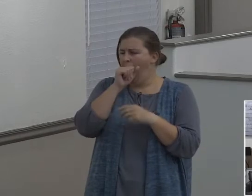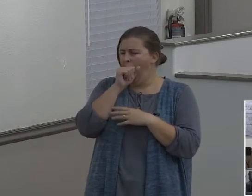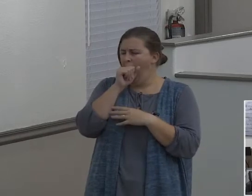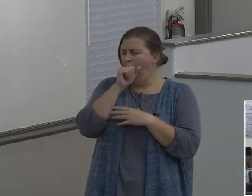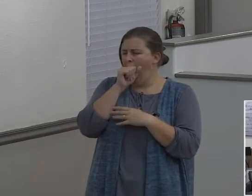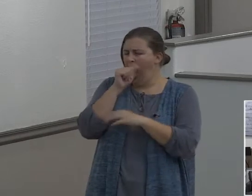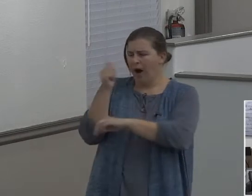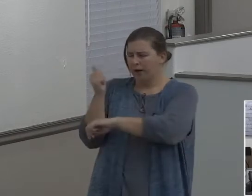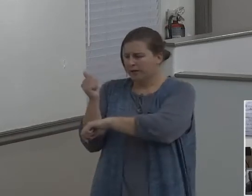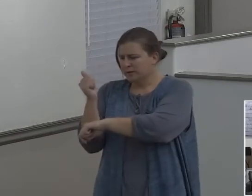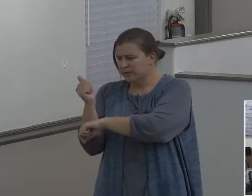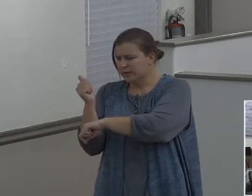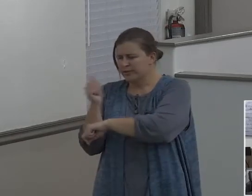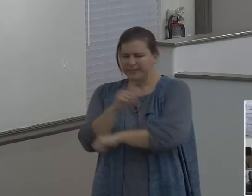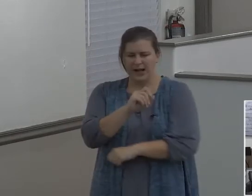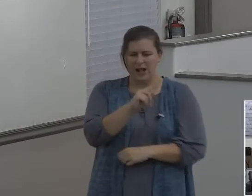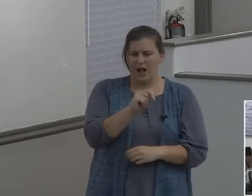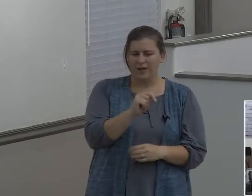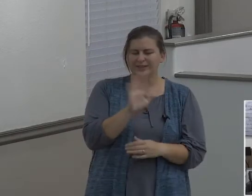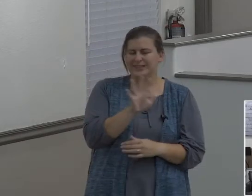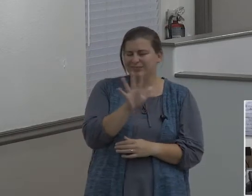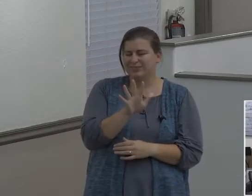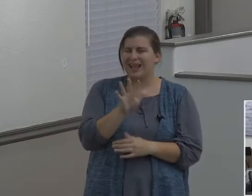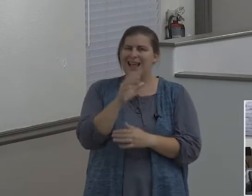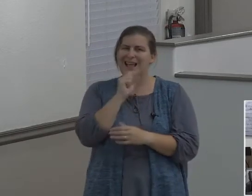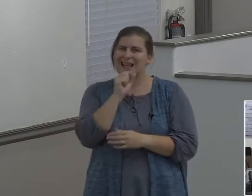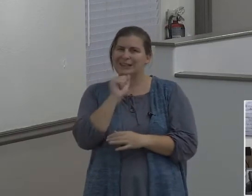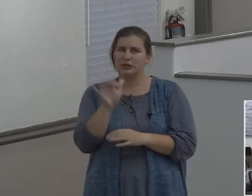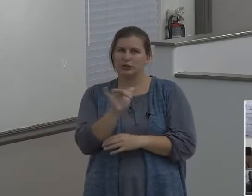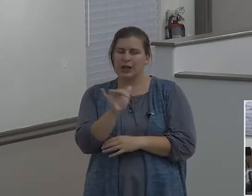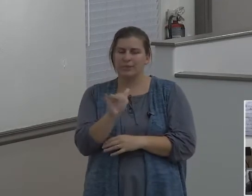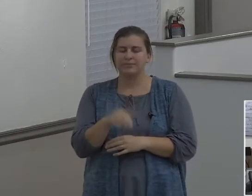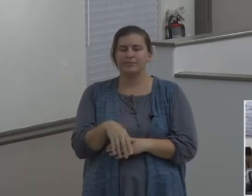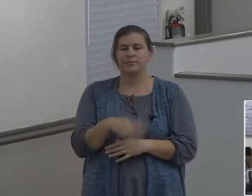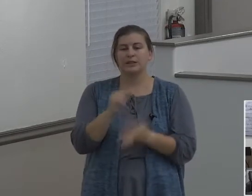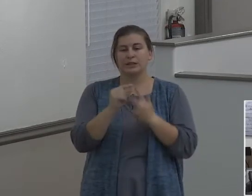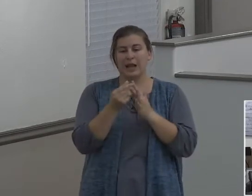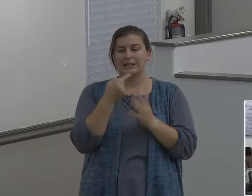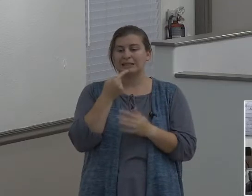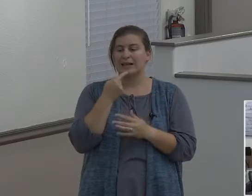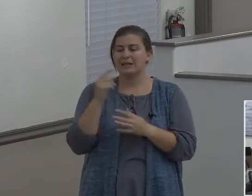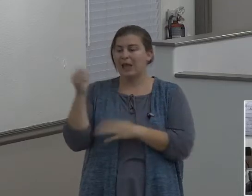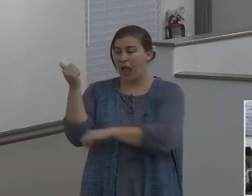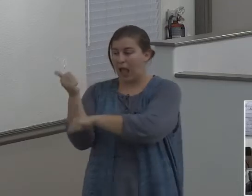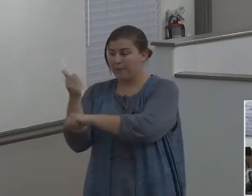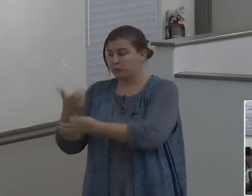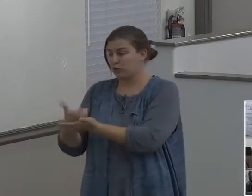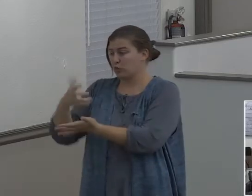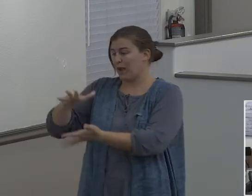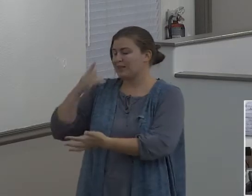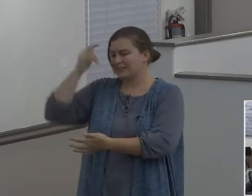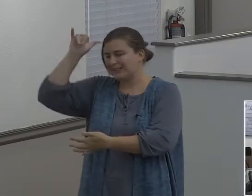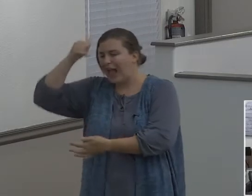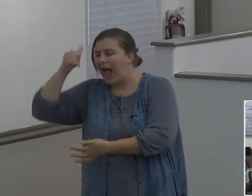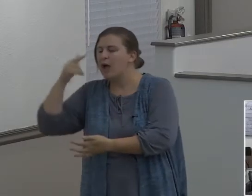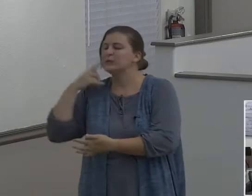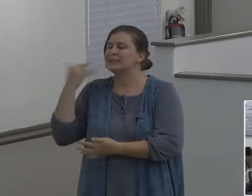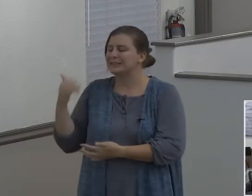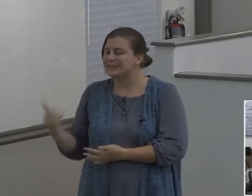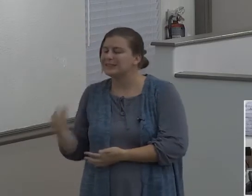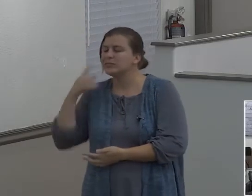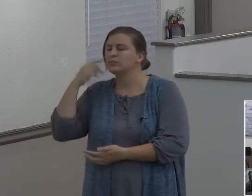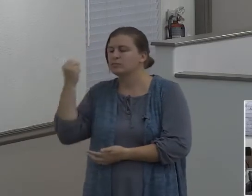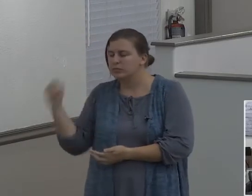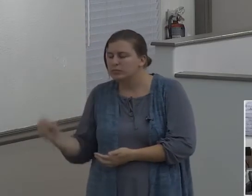Genesis 13, 2, and Abram was very rich in cattle and silver and in gold, and he went on his